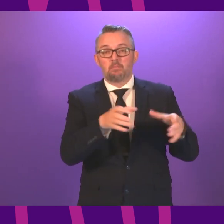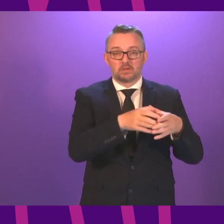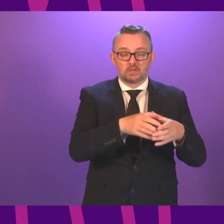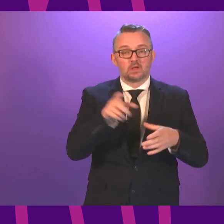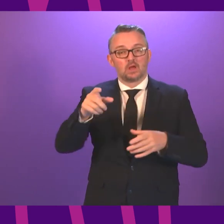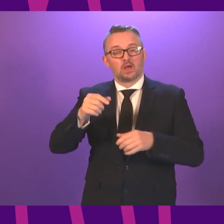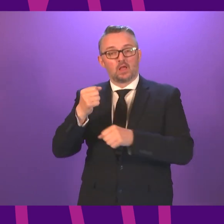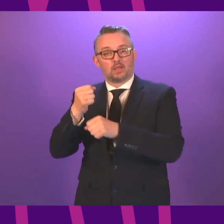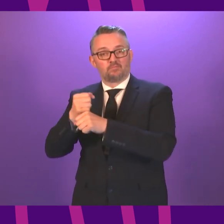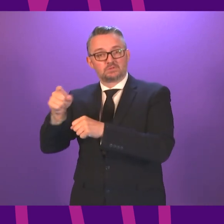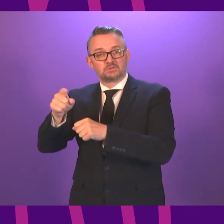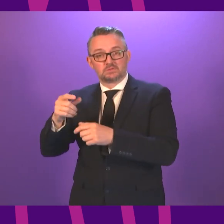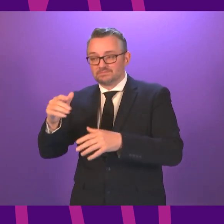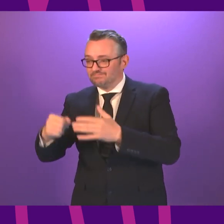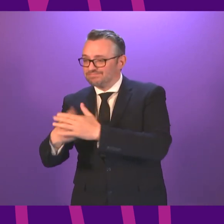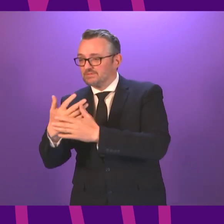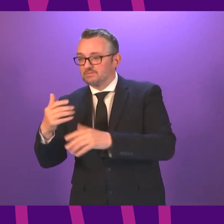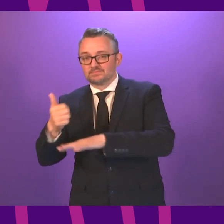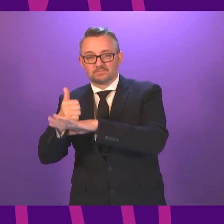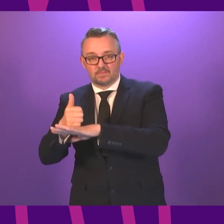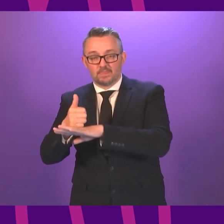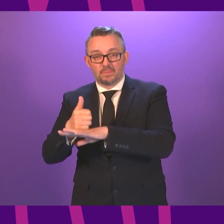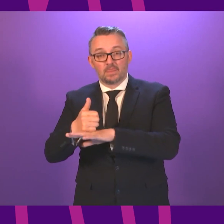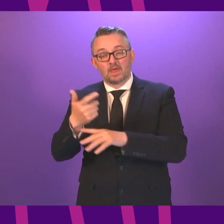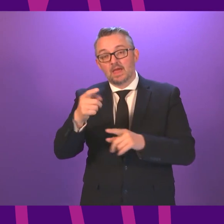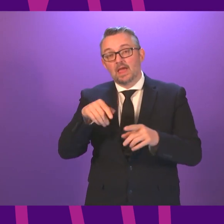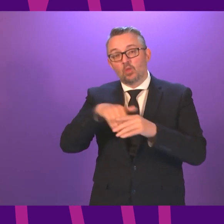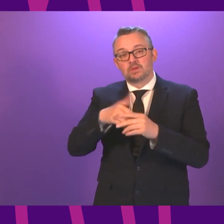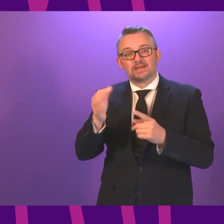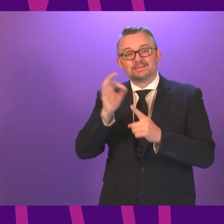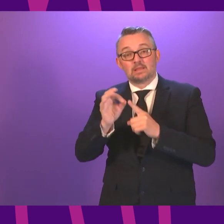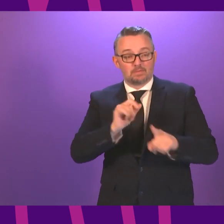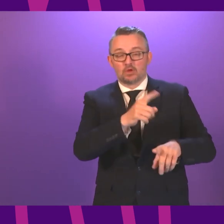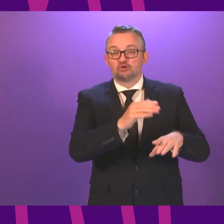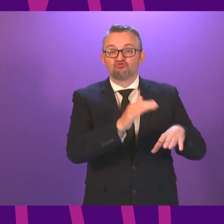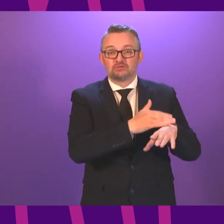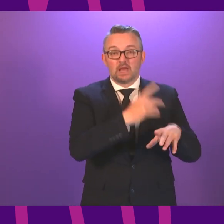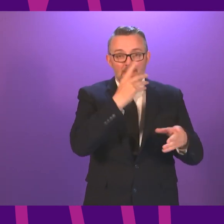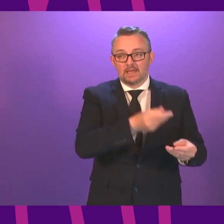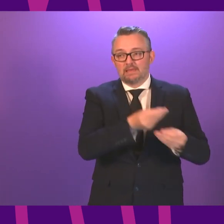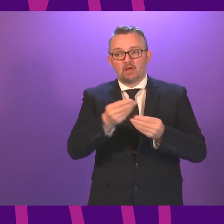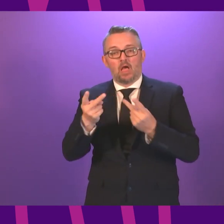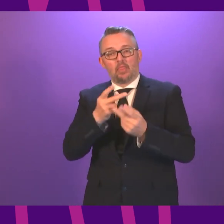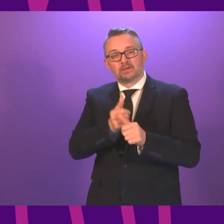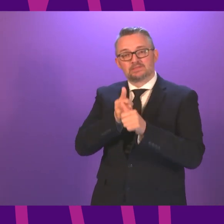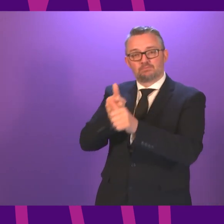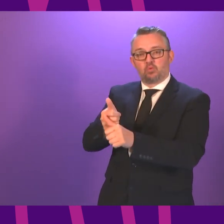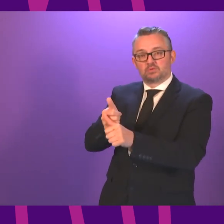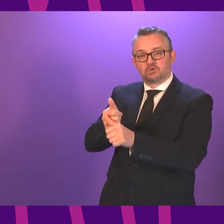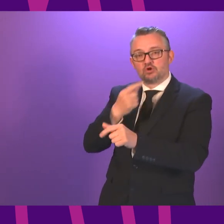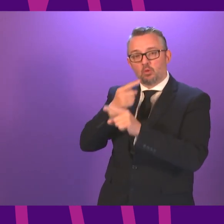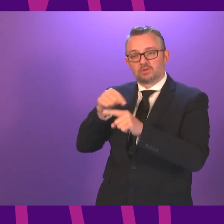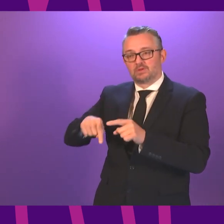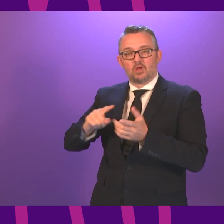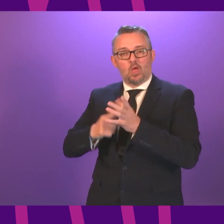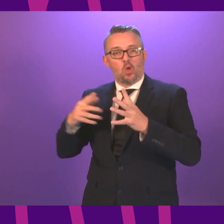development and delivery. It would also include details of any reciprocal support the Greens would give to aspects of the Government's legislative